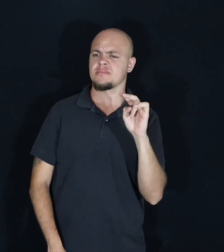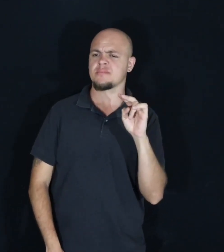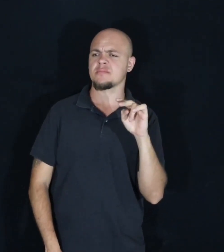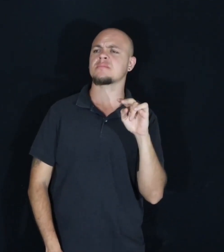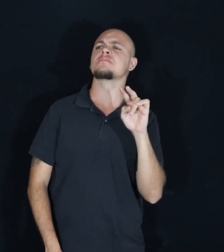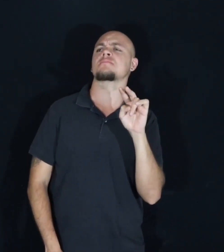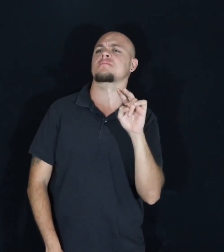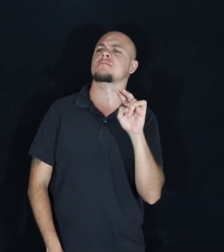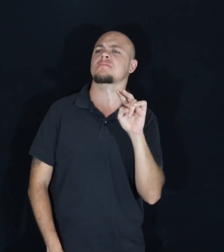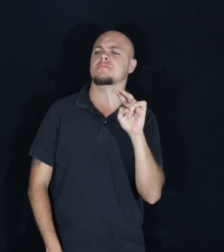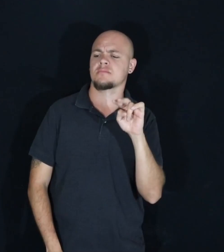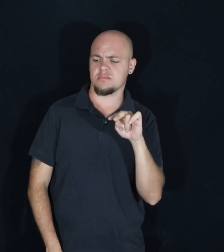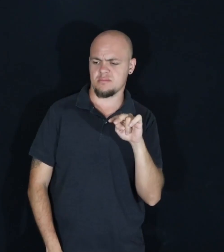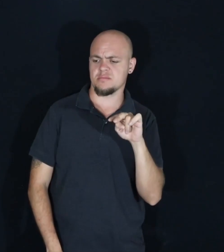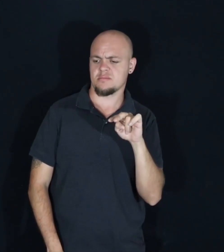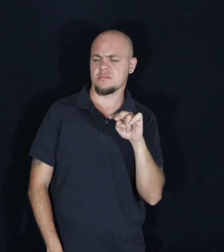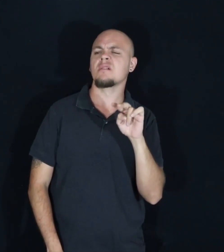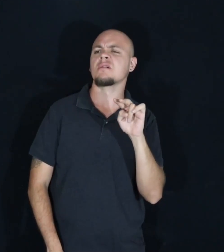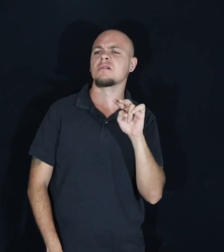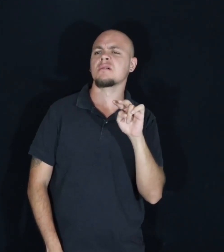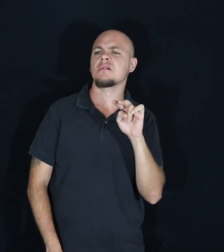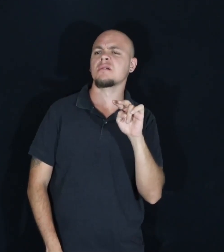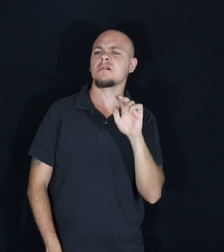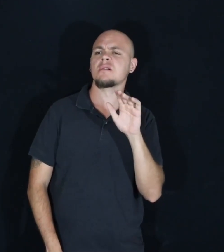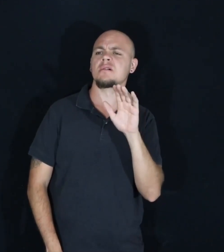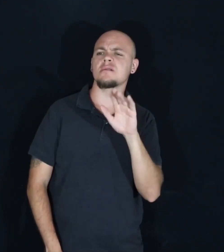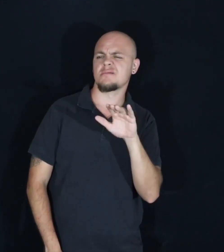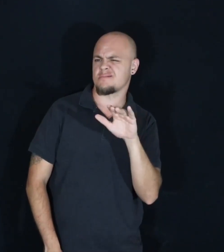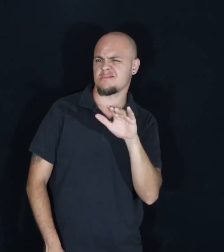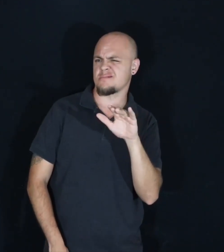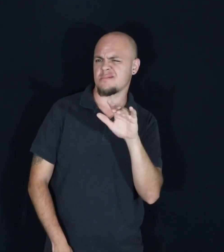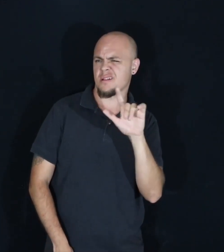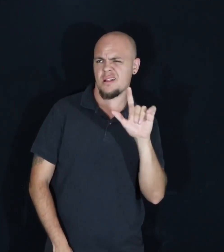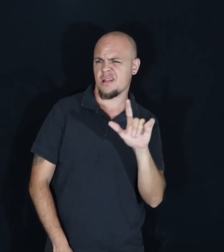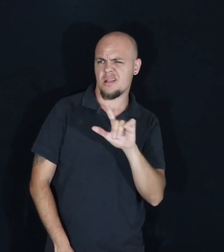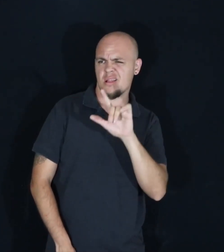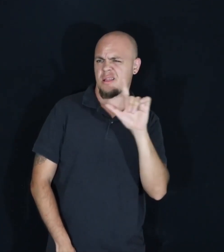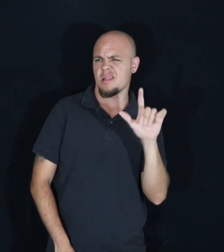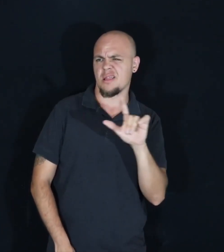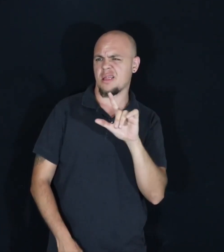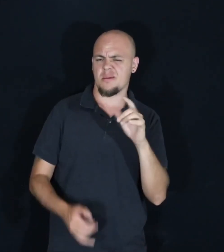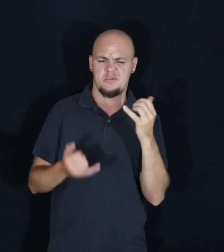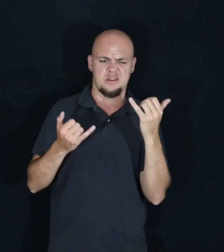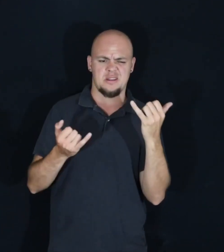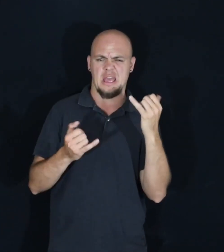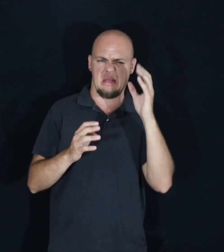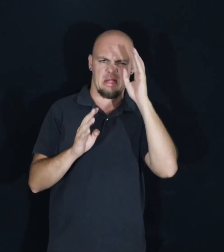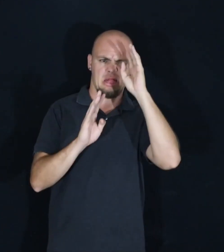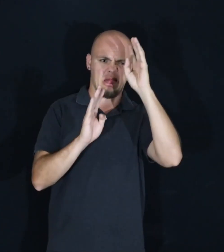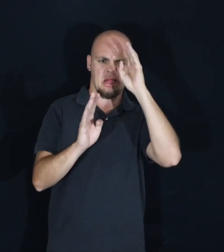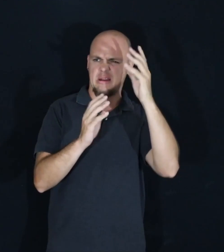up and she looked at the name tag and she said, what does the library do that's innovative?